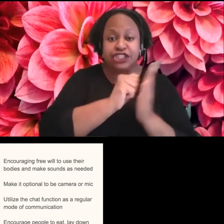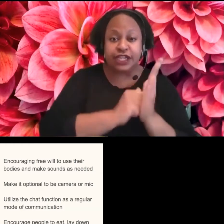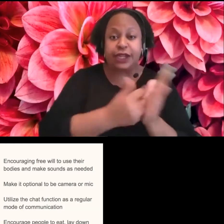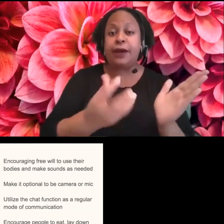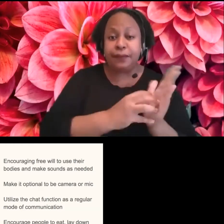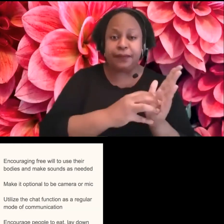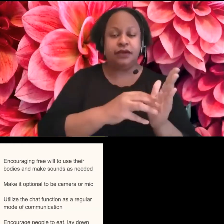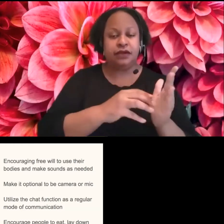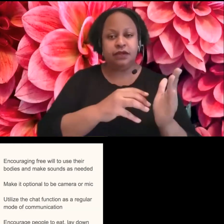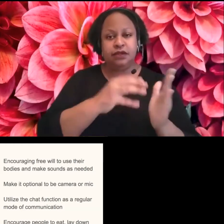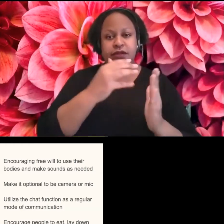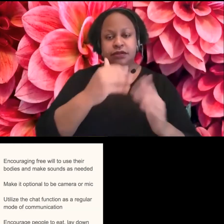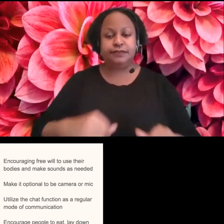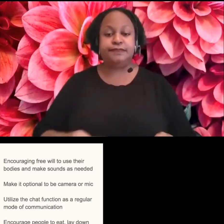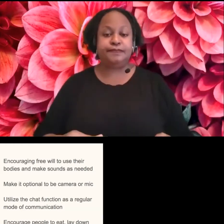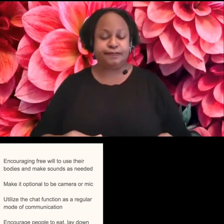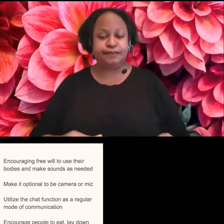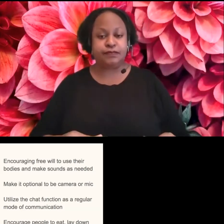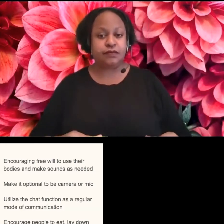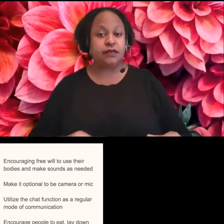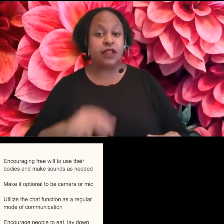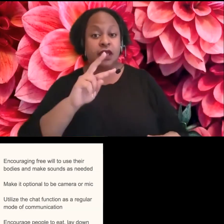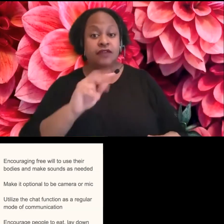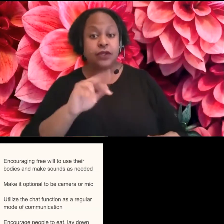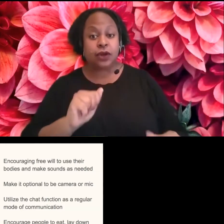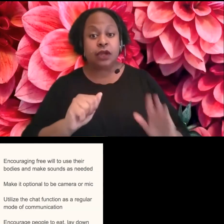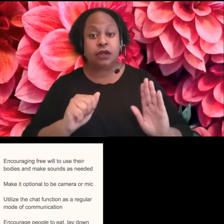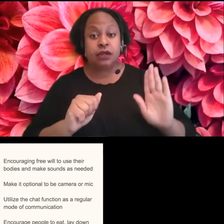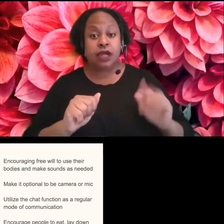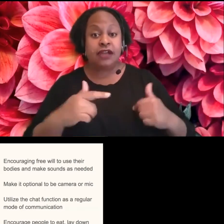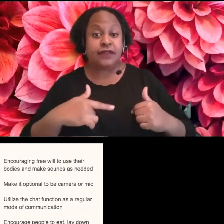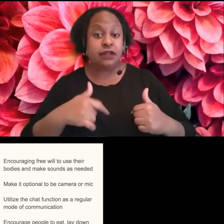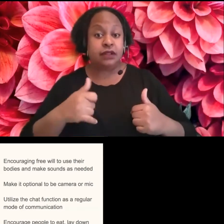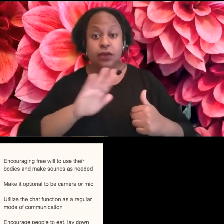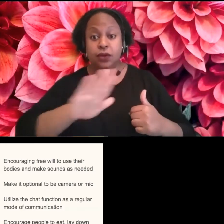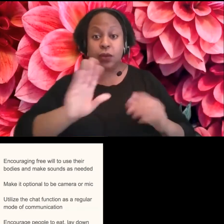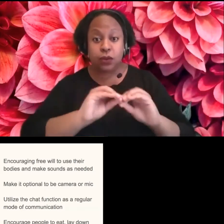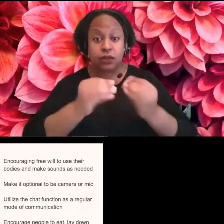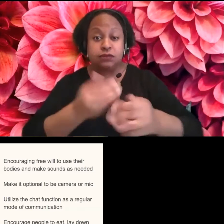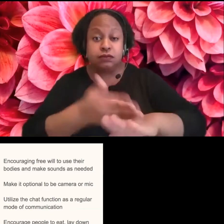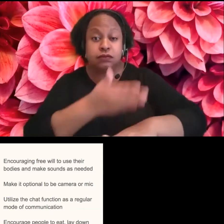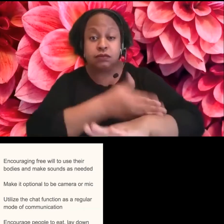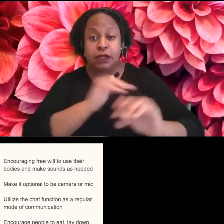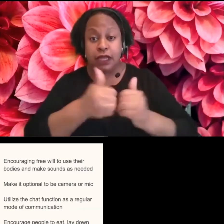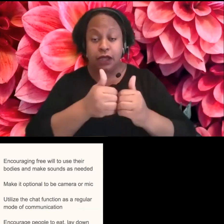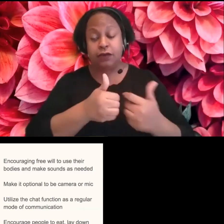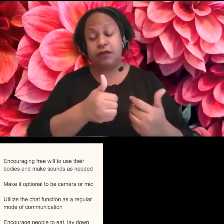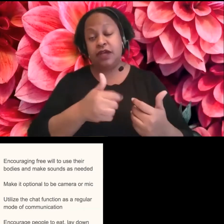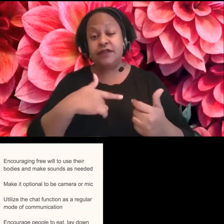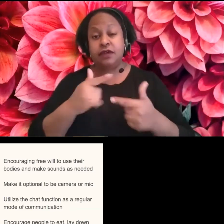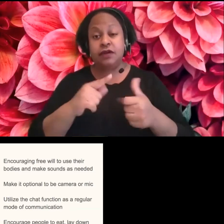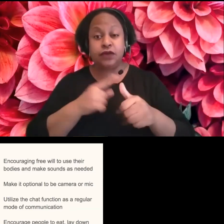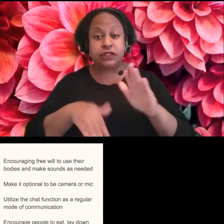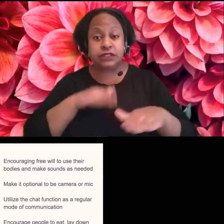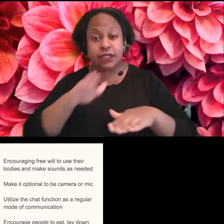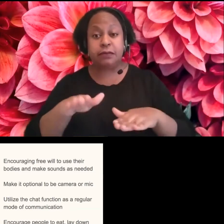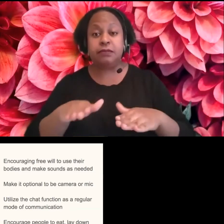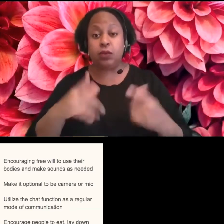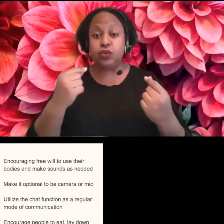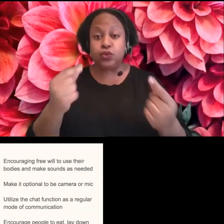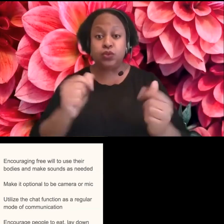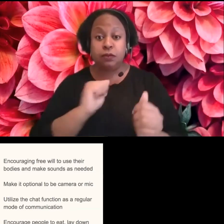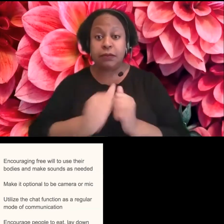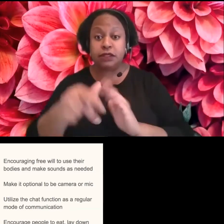if you want to improve it within your own organization, it's good to like, it's, it's obviously the first step is having a policy,